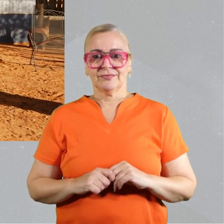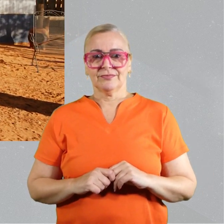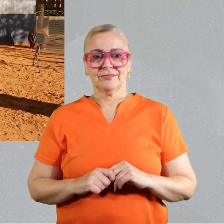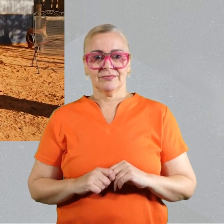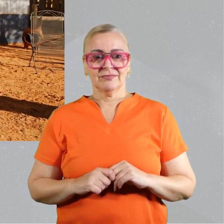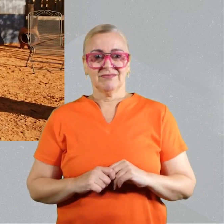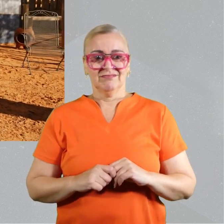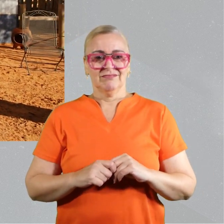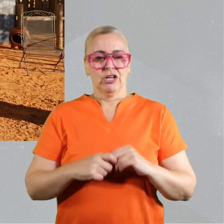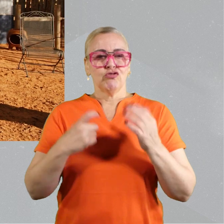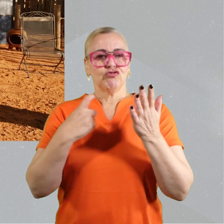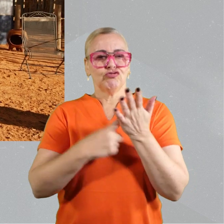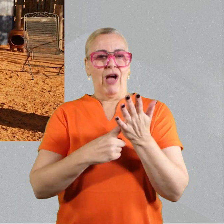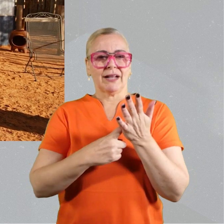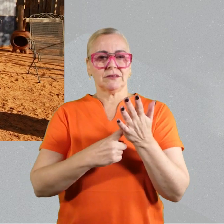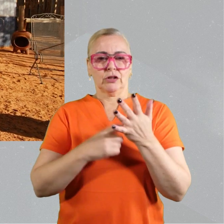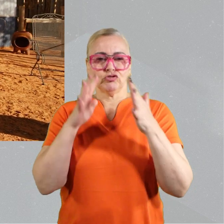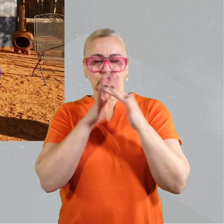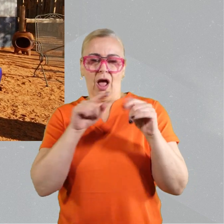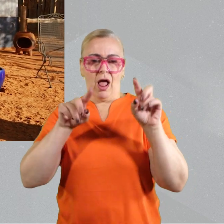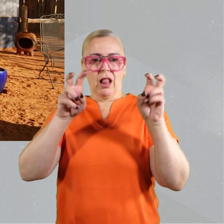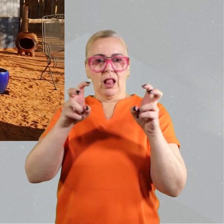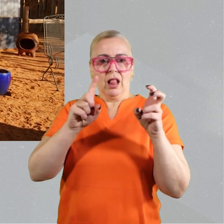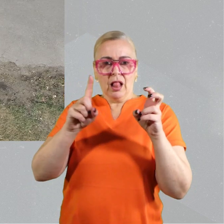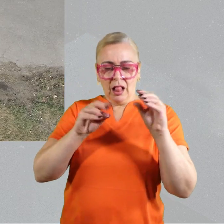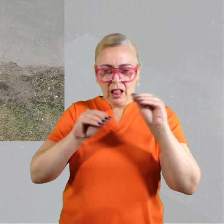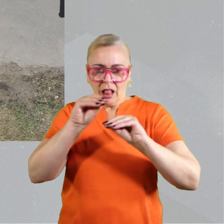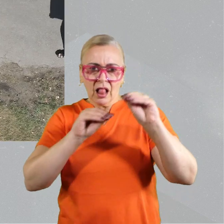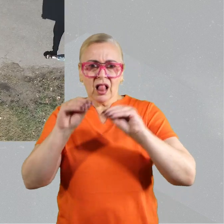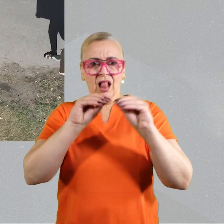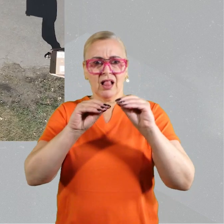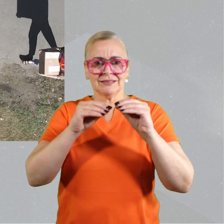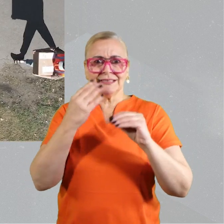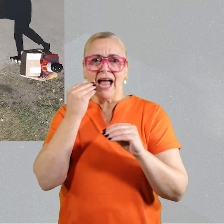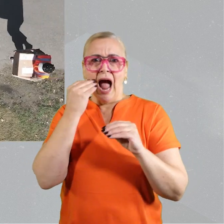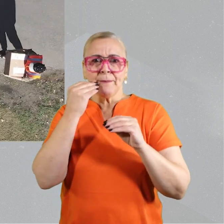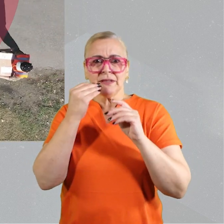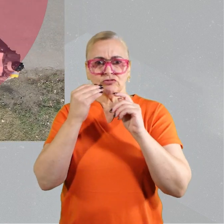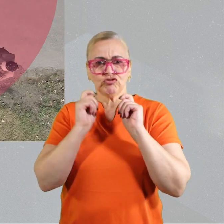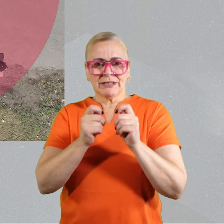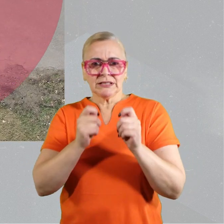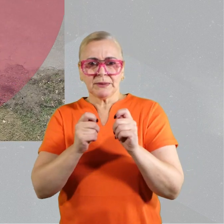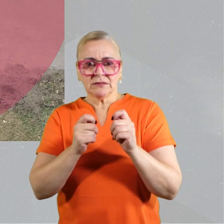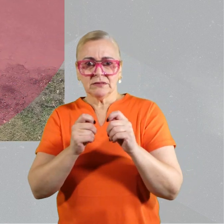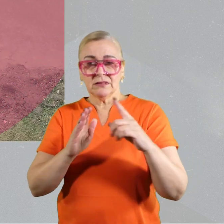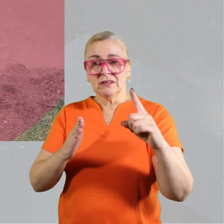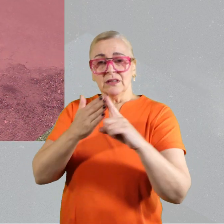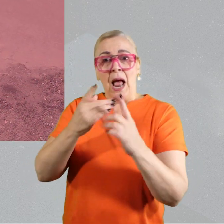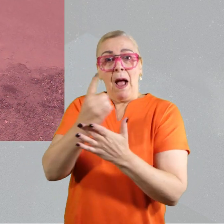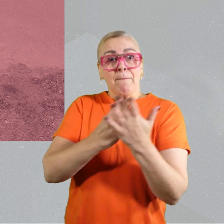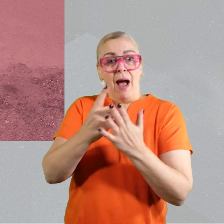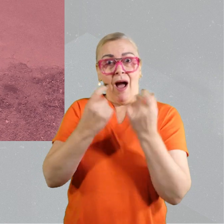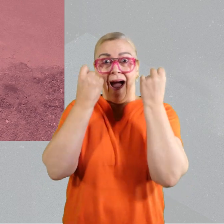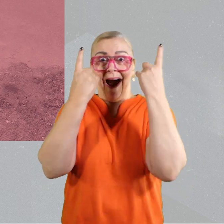The RADIAL trial is measuring a diabetes treatment, but the goal isn't just about understanding diabetes.